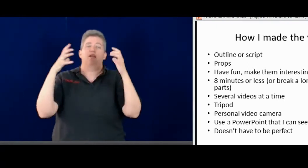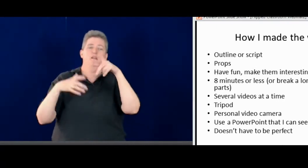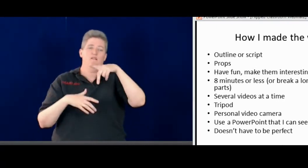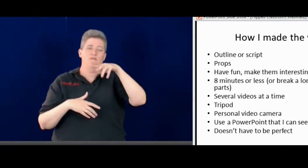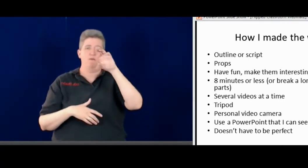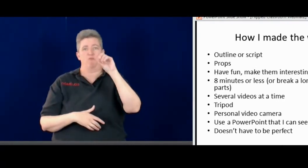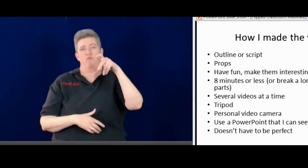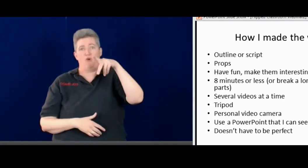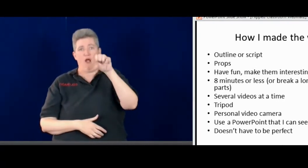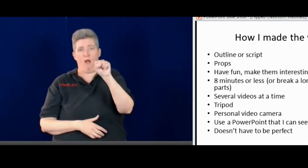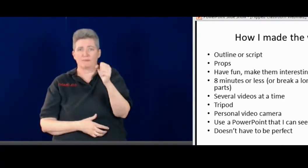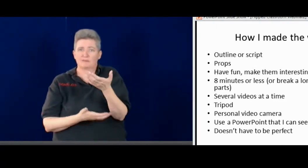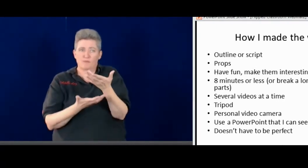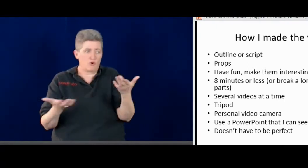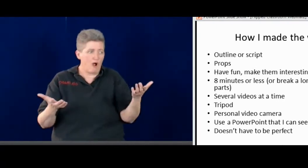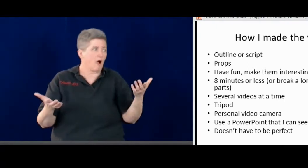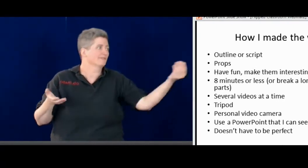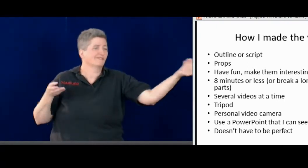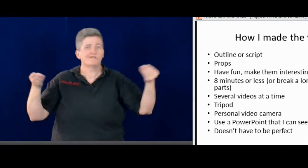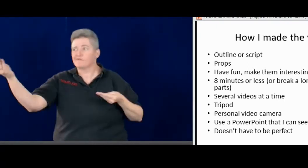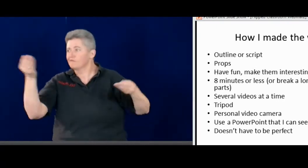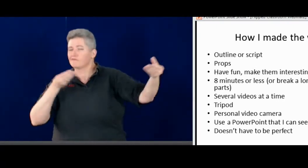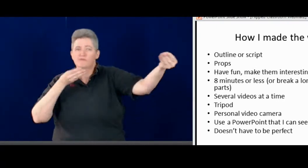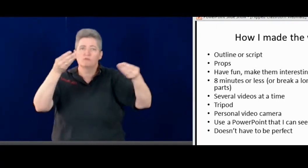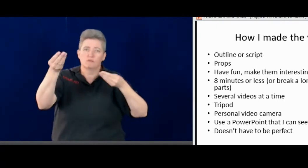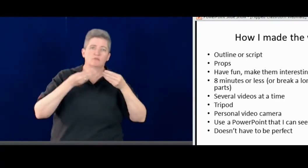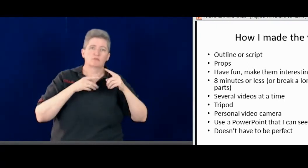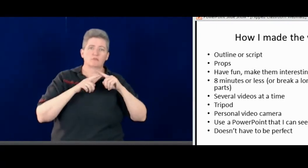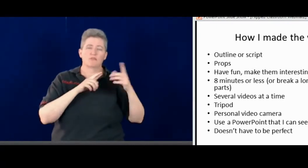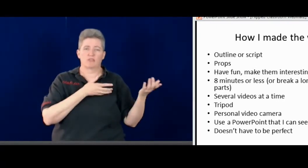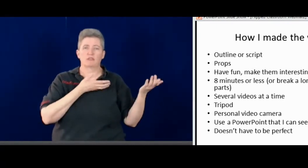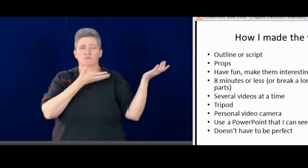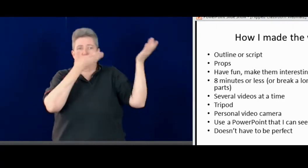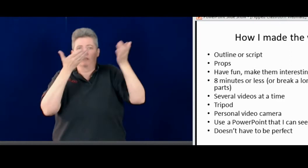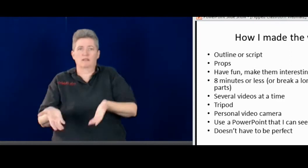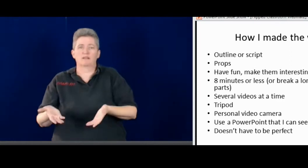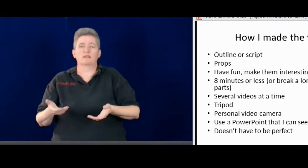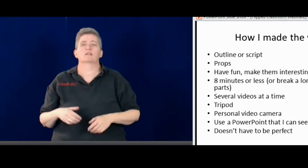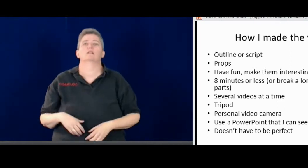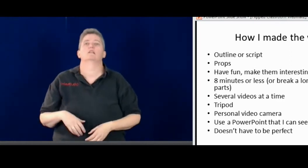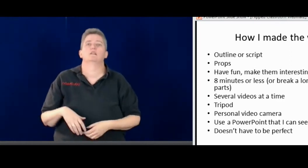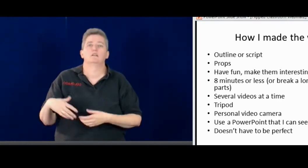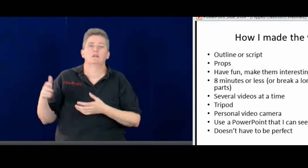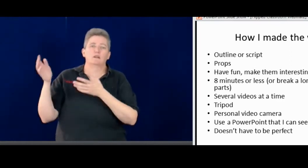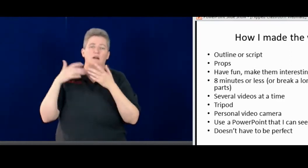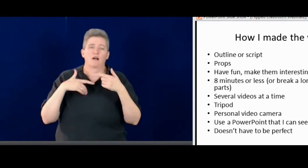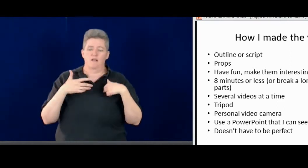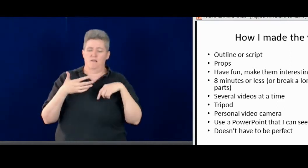With science, we tend to have a lot of props, different things that I bring in to show.